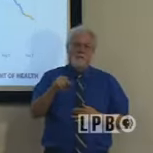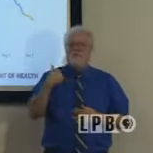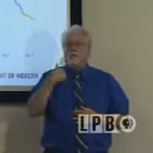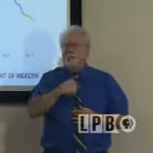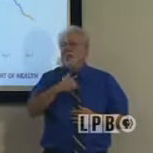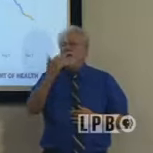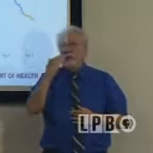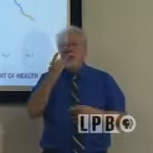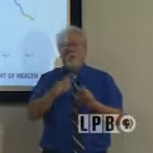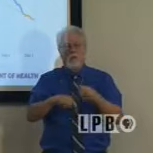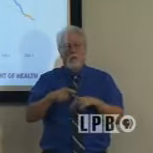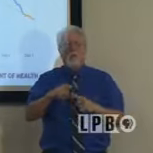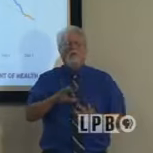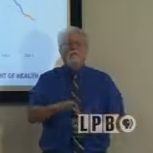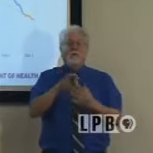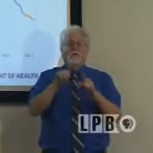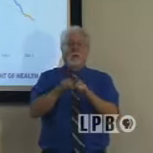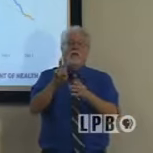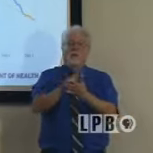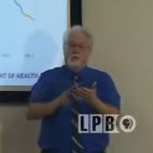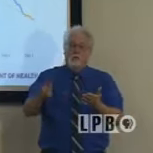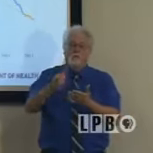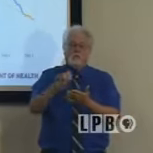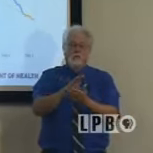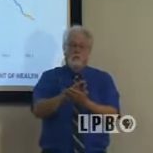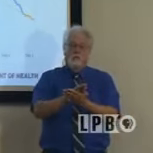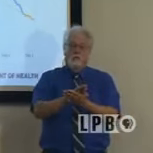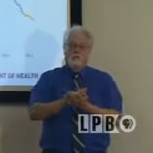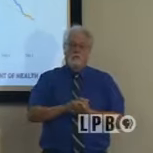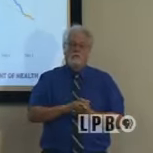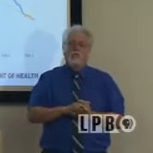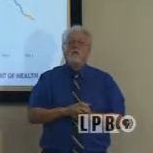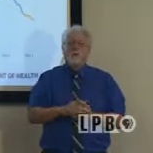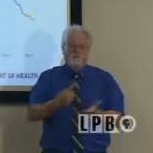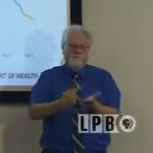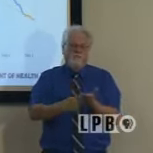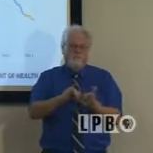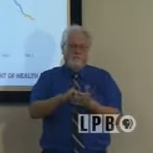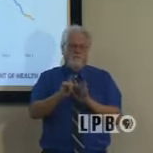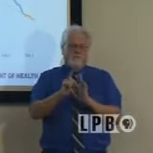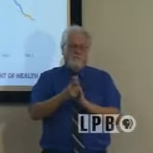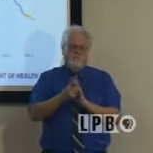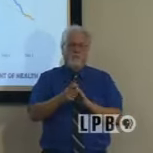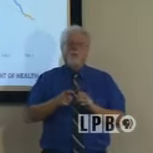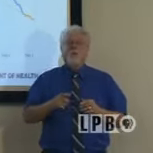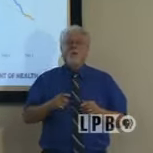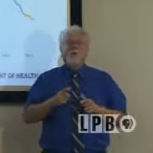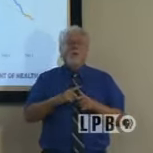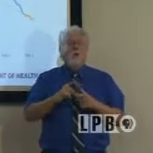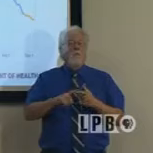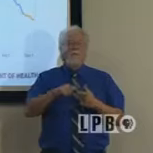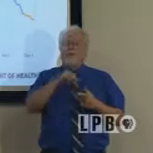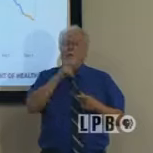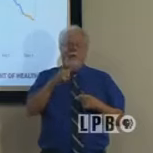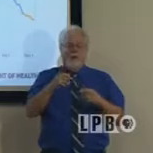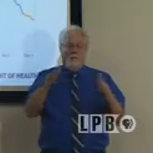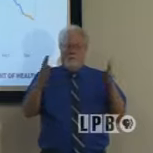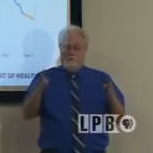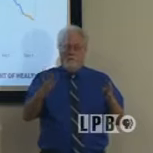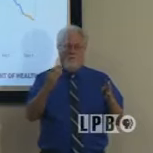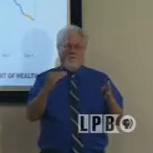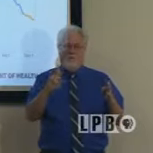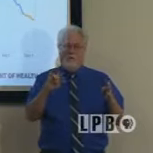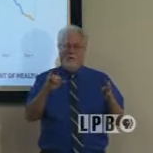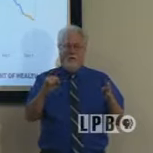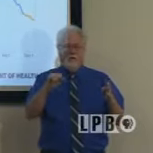are evolving, especially in settings like universities and schools. And we'll talk about that in a moment, but not over a 14 day period. So